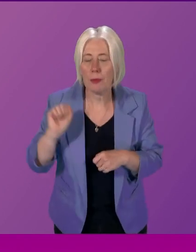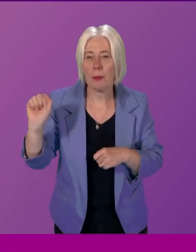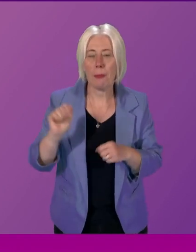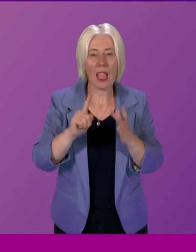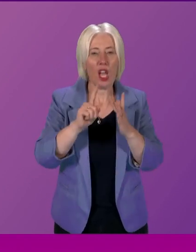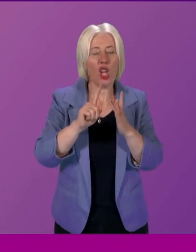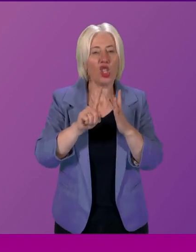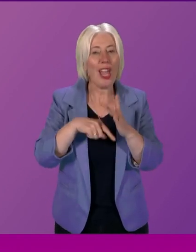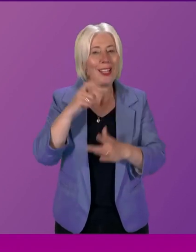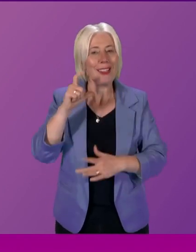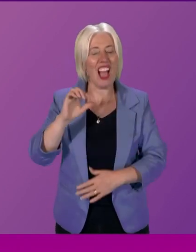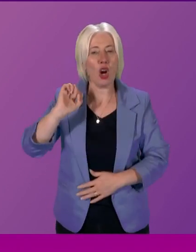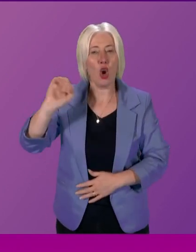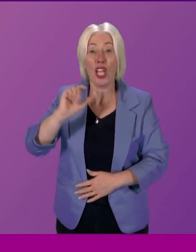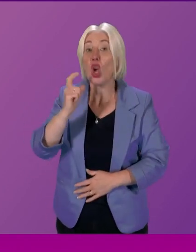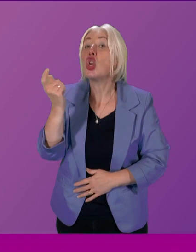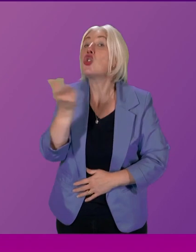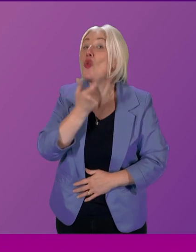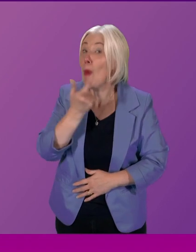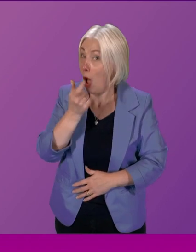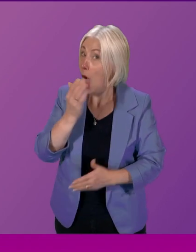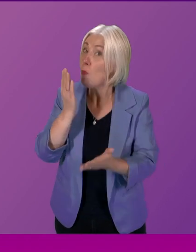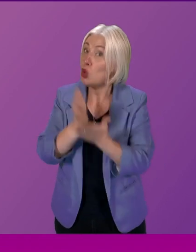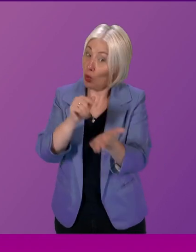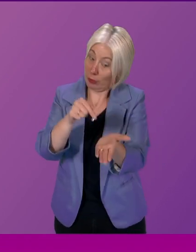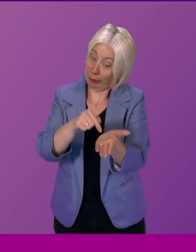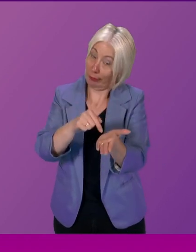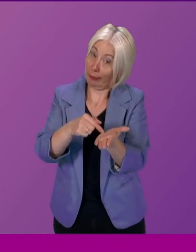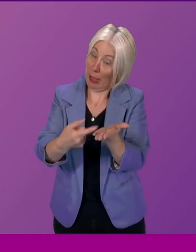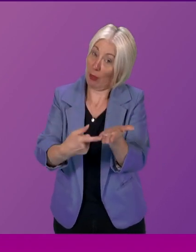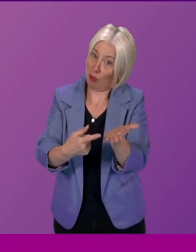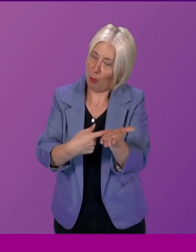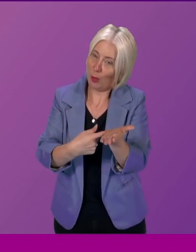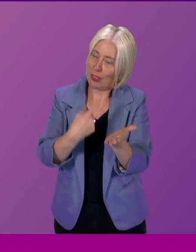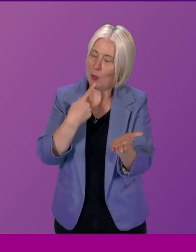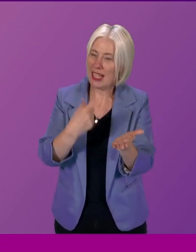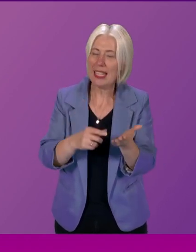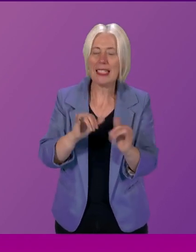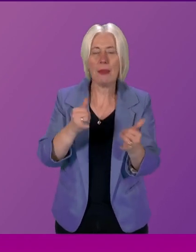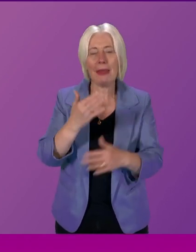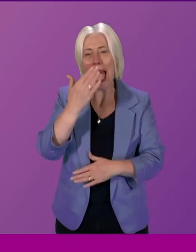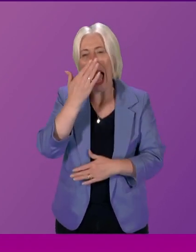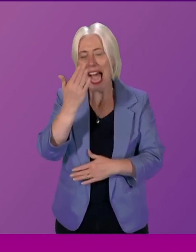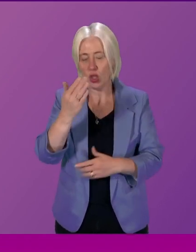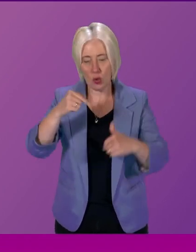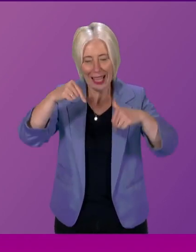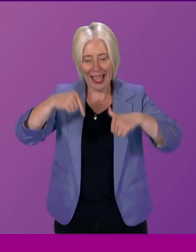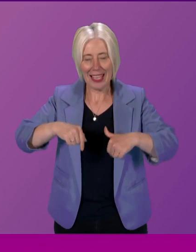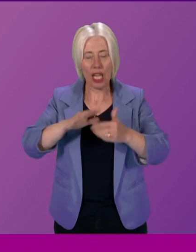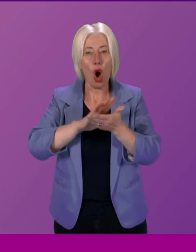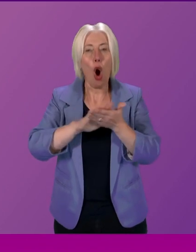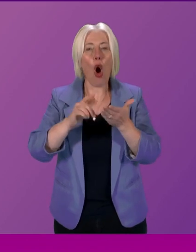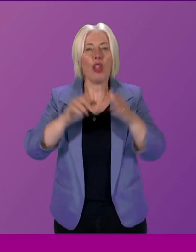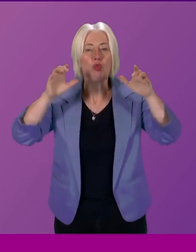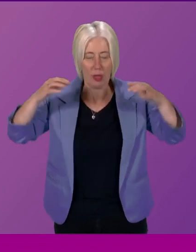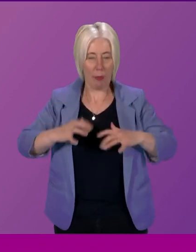legendary sense of humor contributed to the report where it notes there can be a tendency for attitudes within the Holyrood bubble to become out of